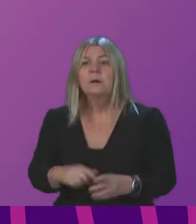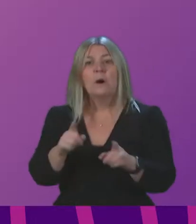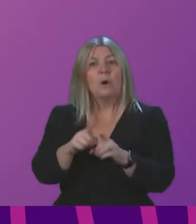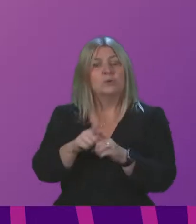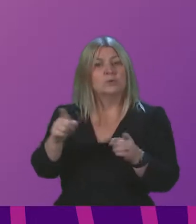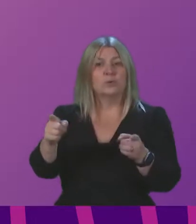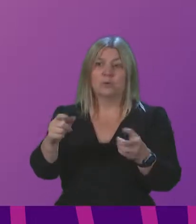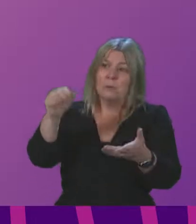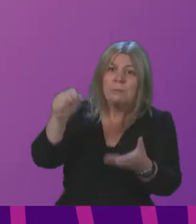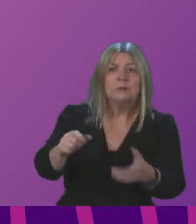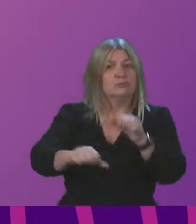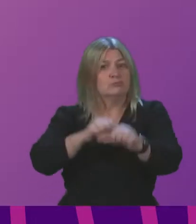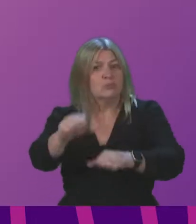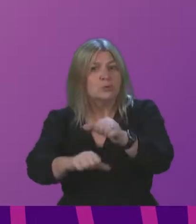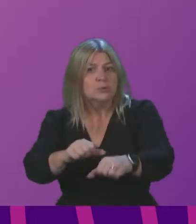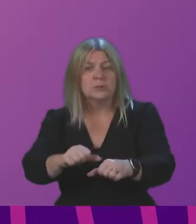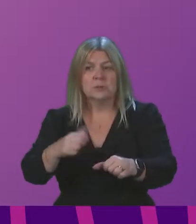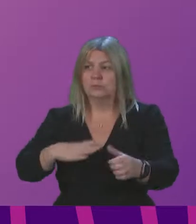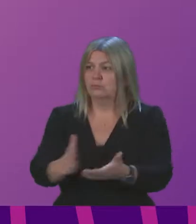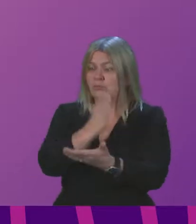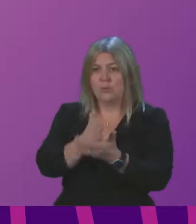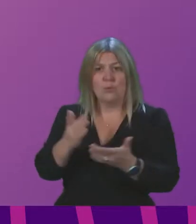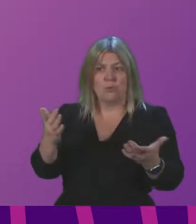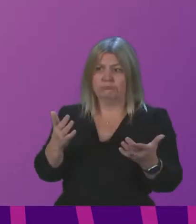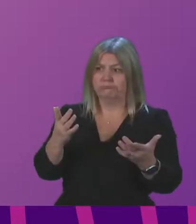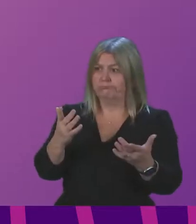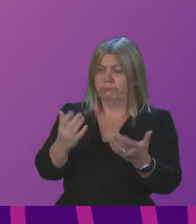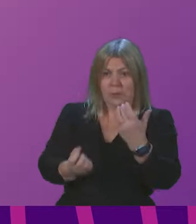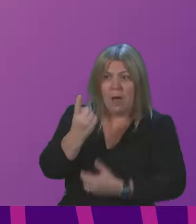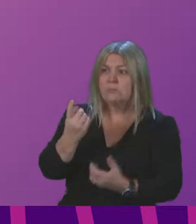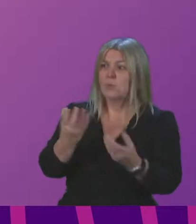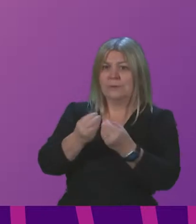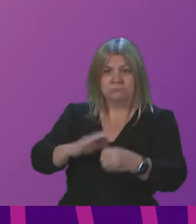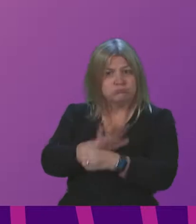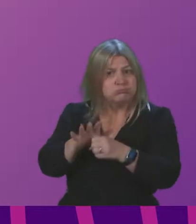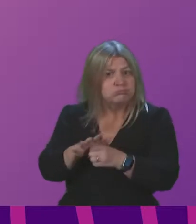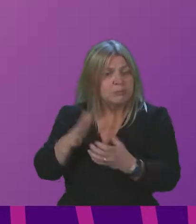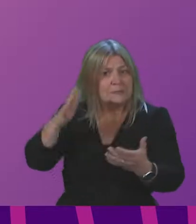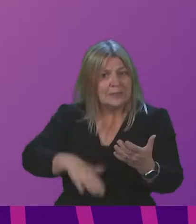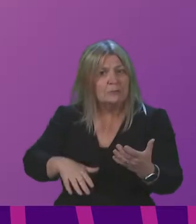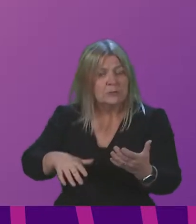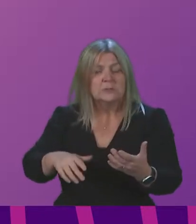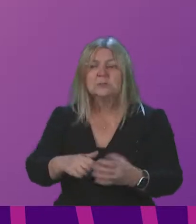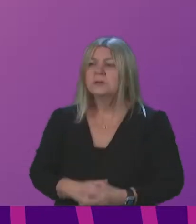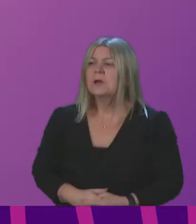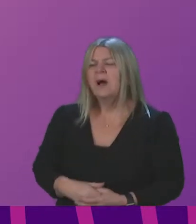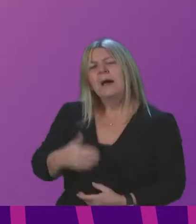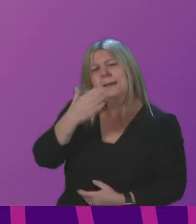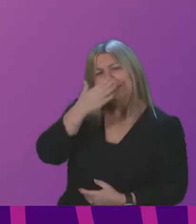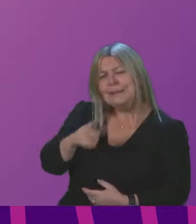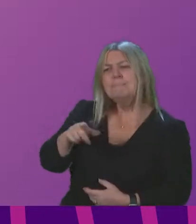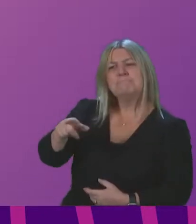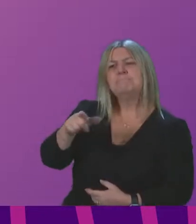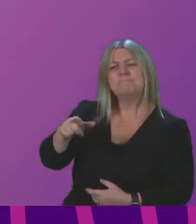budget process in Scotland based on the pandemic experience. While the framework broadly worked as intended, this was more by accident than design,